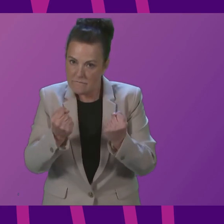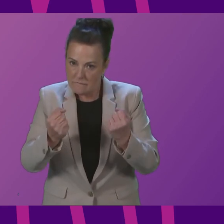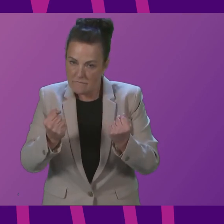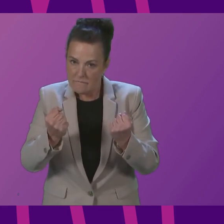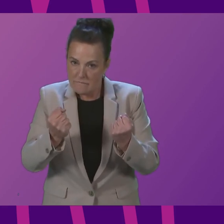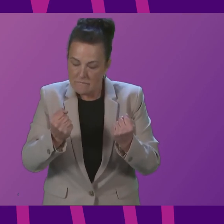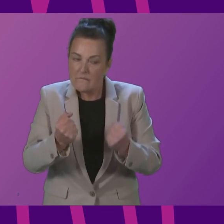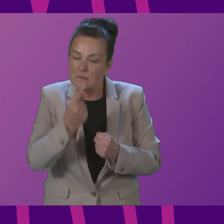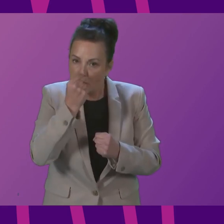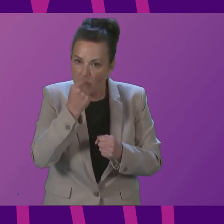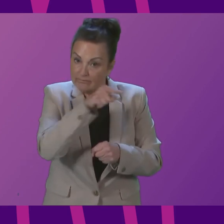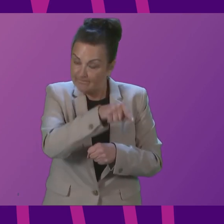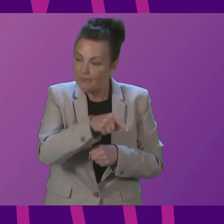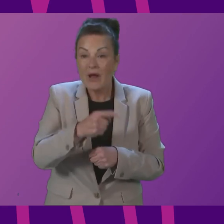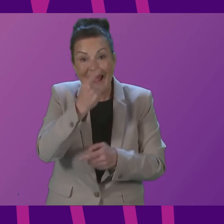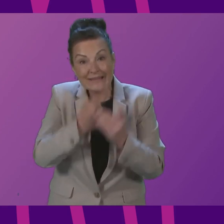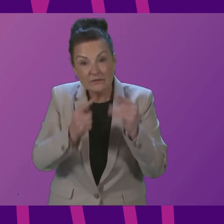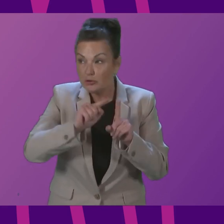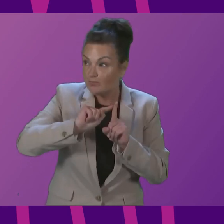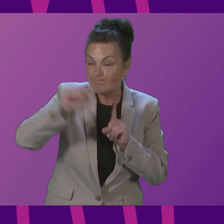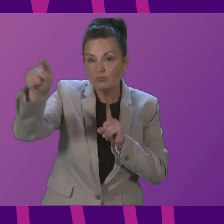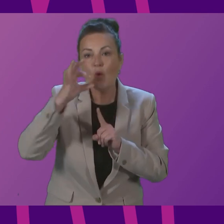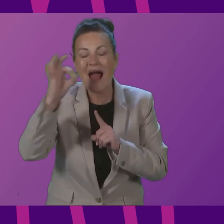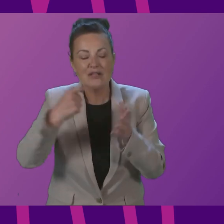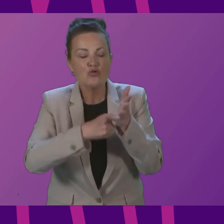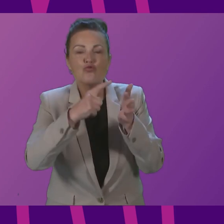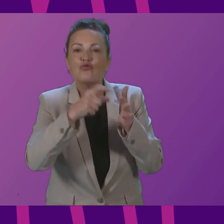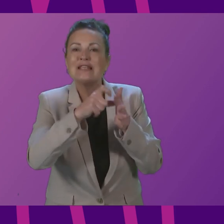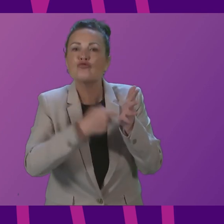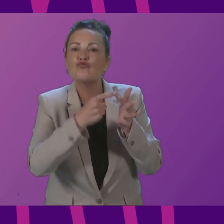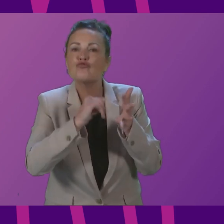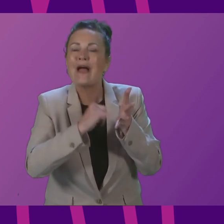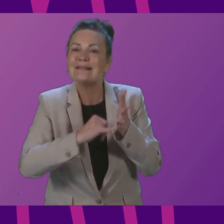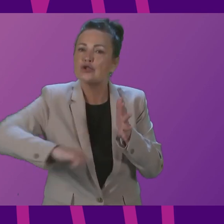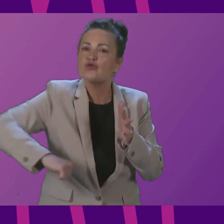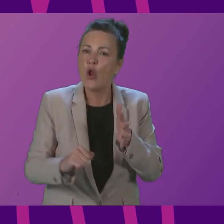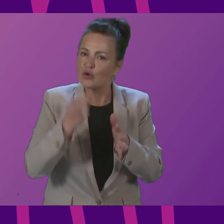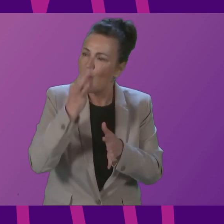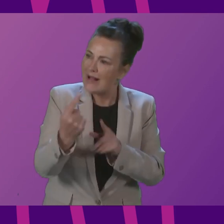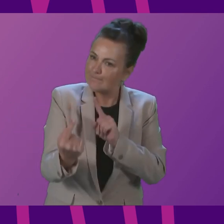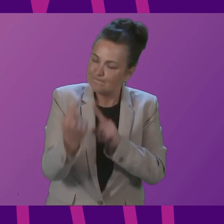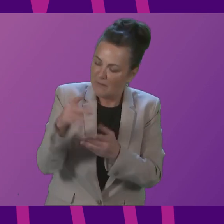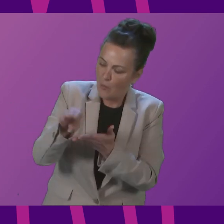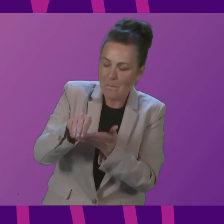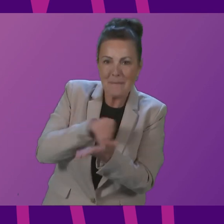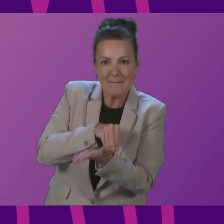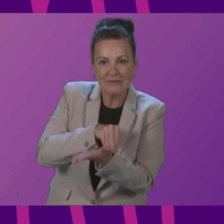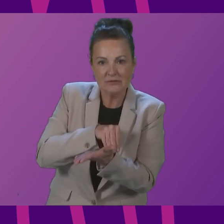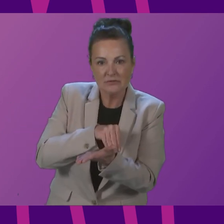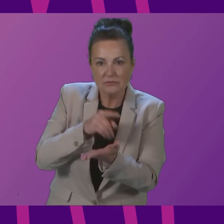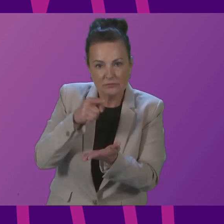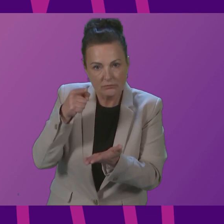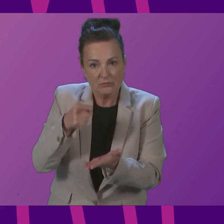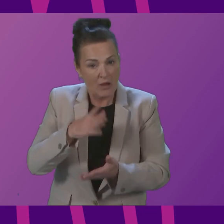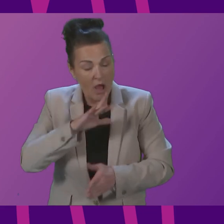Redress Scotland for a redress payment given each individual circumstance will